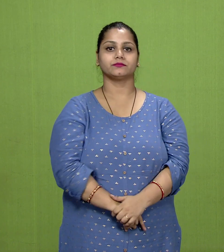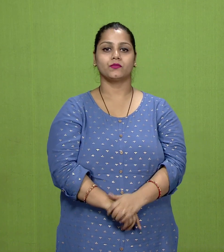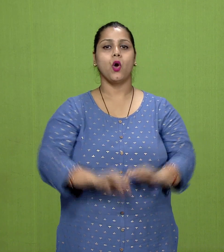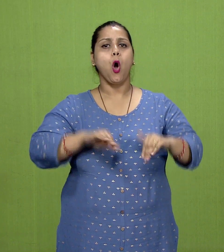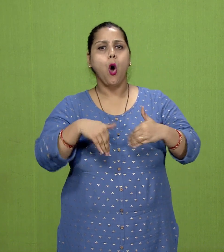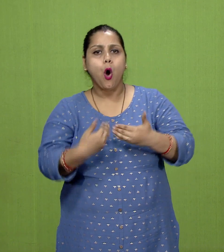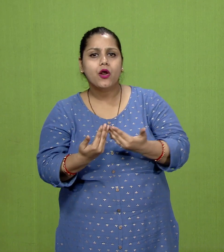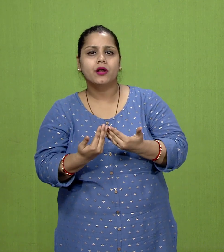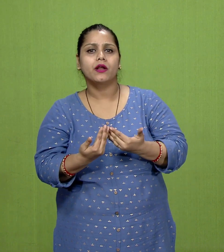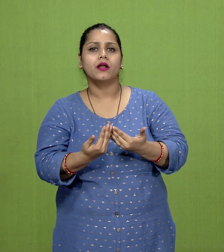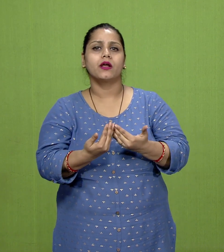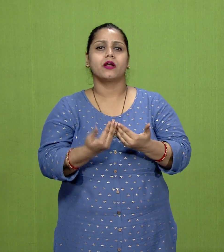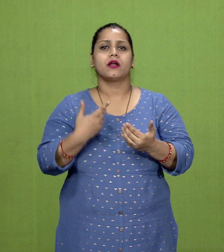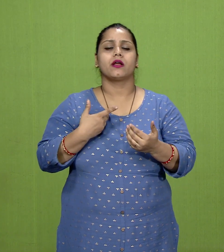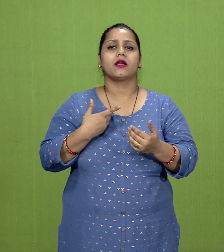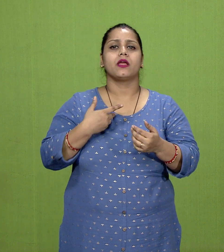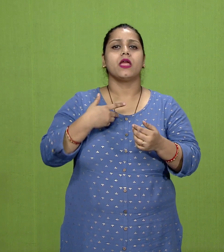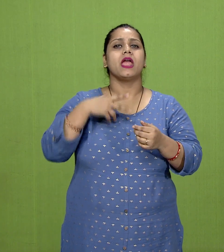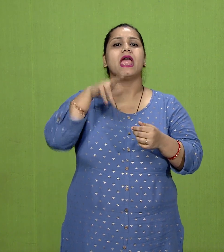and Eightfold Path.